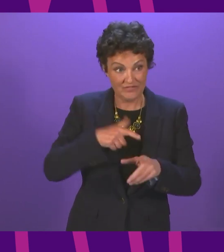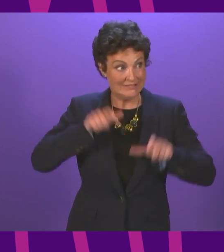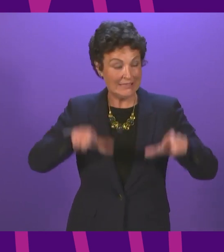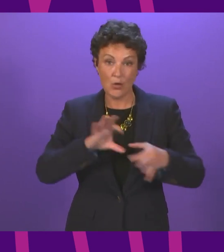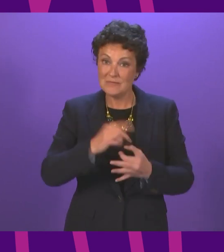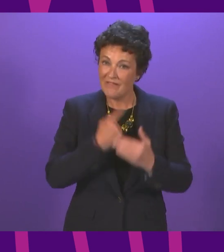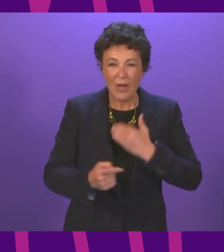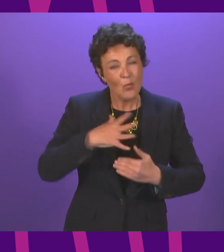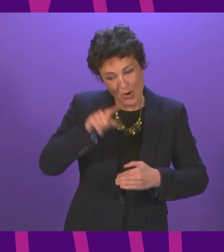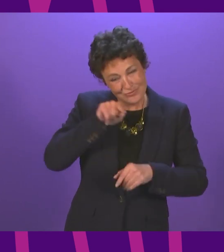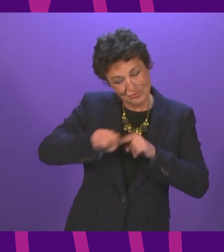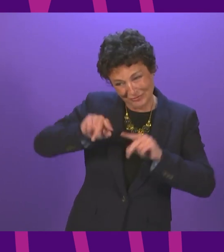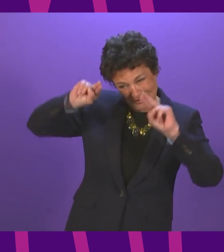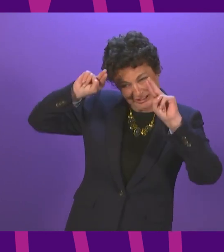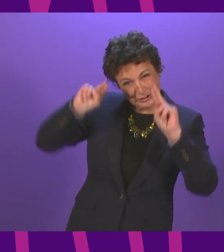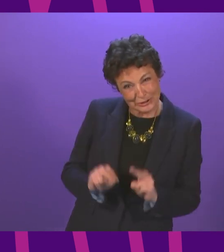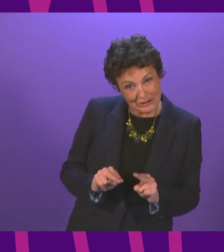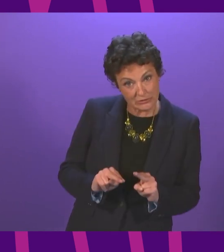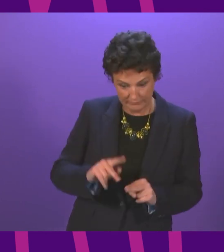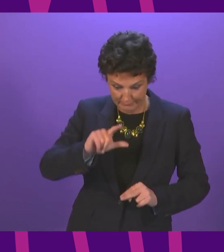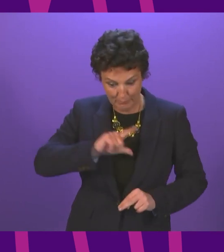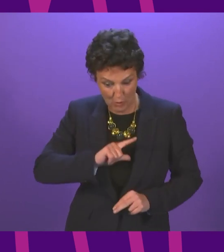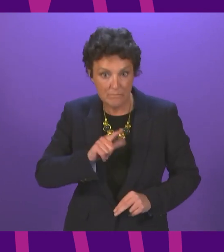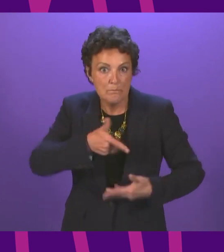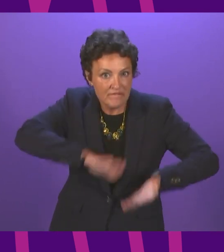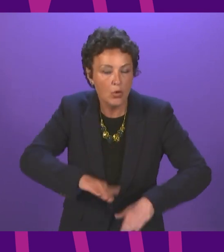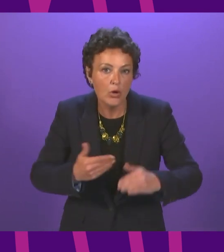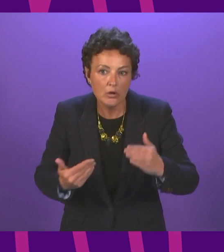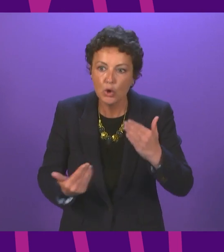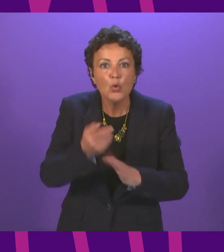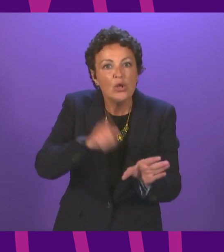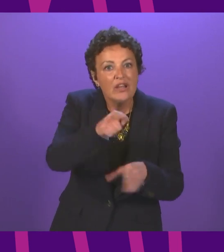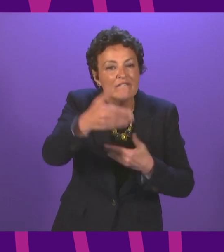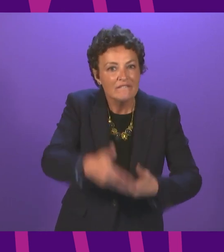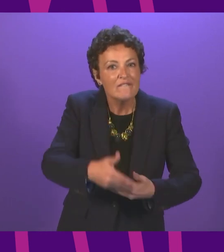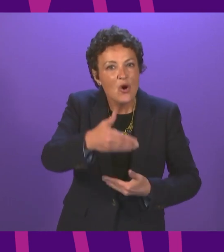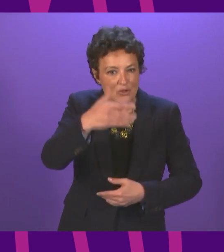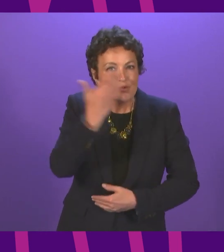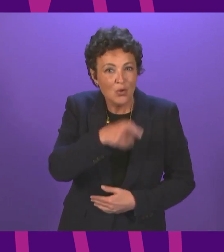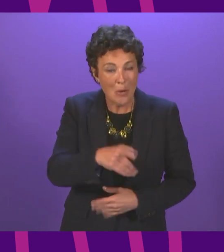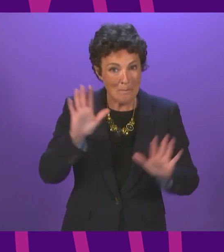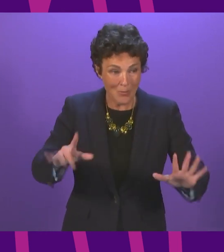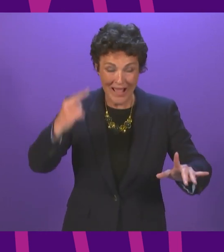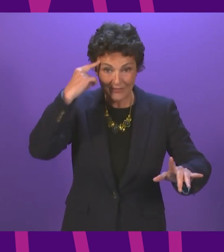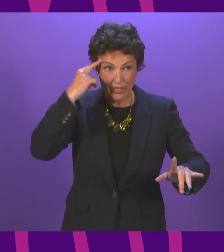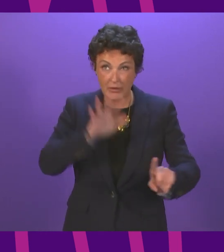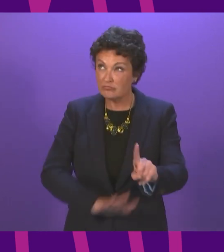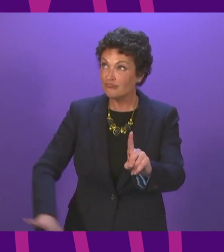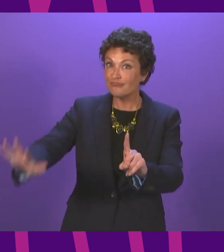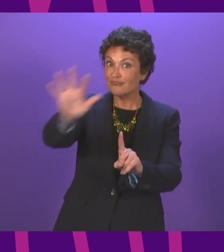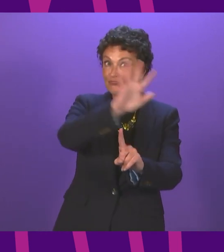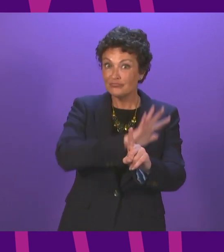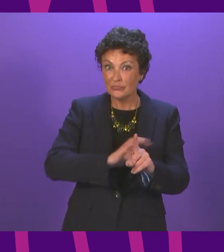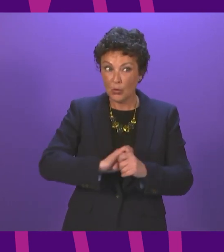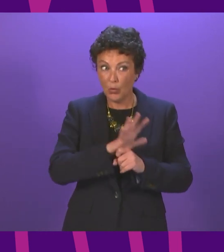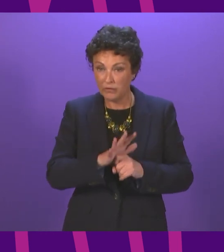hopefully reduce that as we go into the new academic term. But we have to take account of the wider COVID situation and